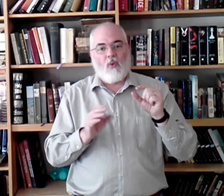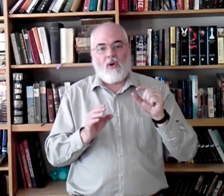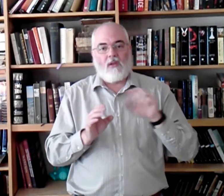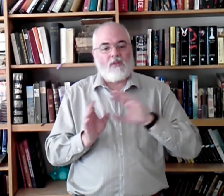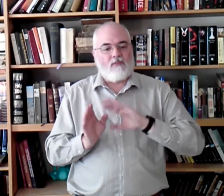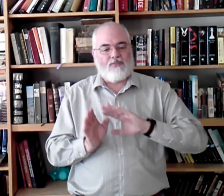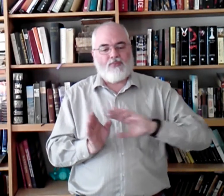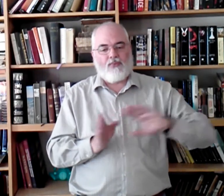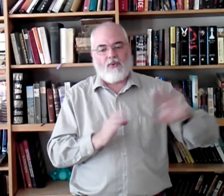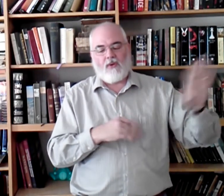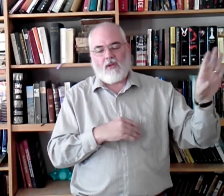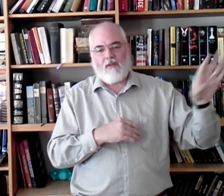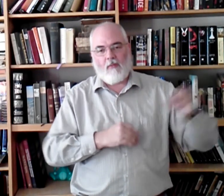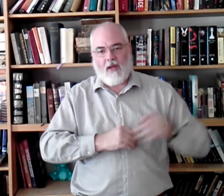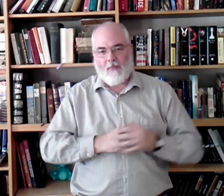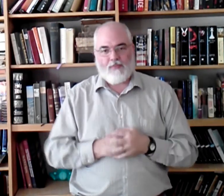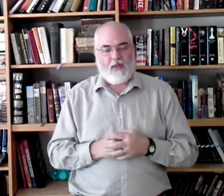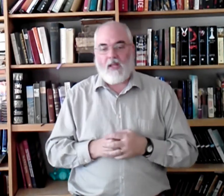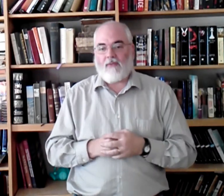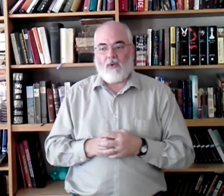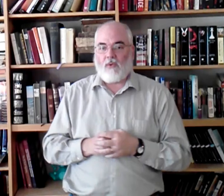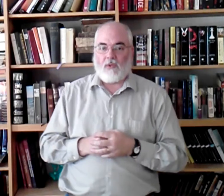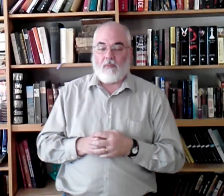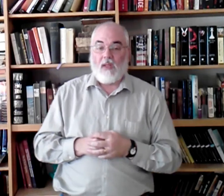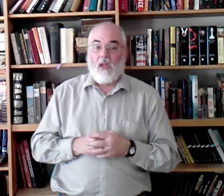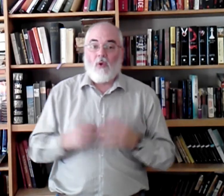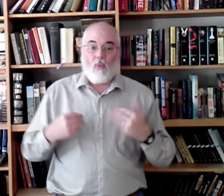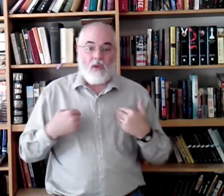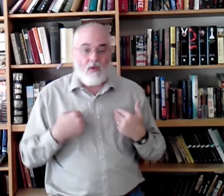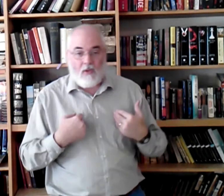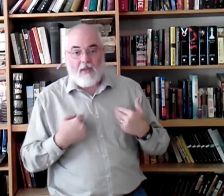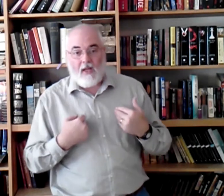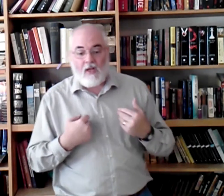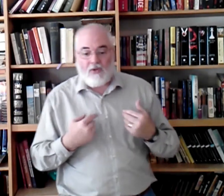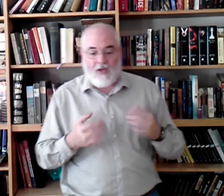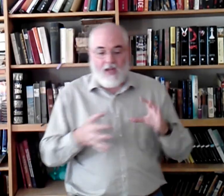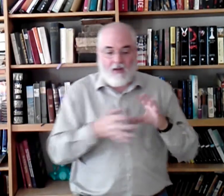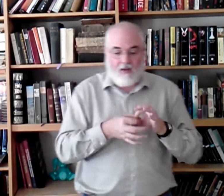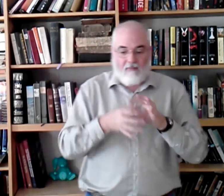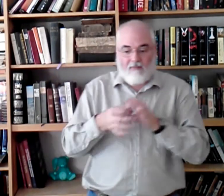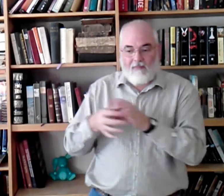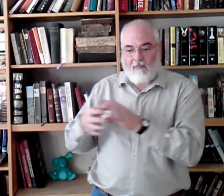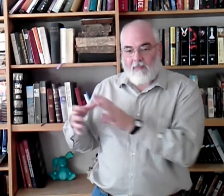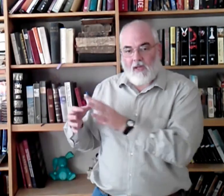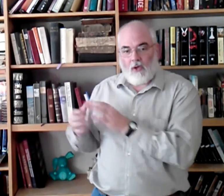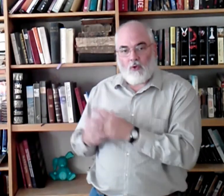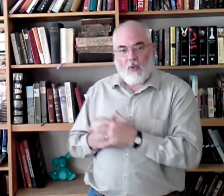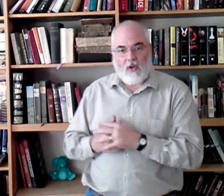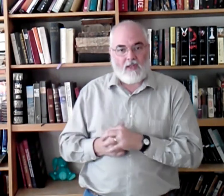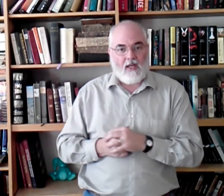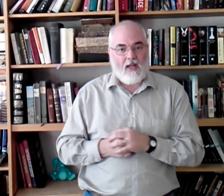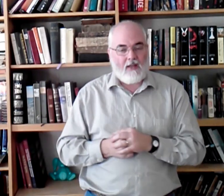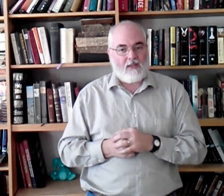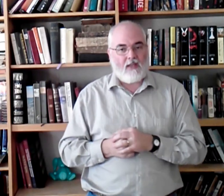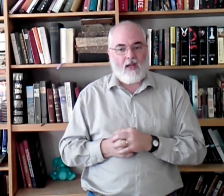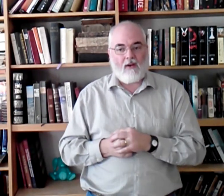words, pfff, leave them out. The deaf don't use them. We use them in English to kind of be glue words to connect things together.